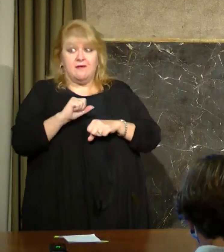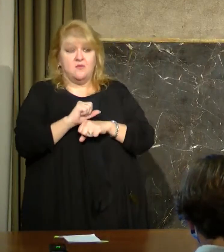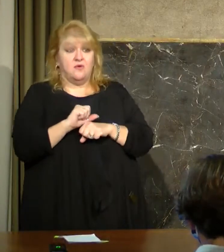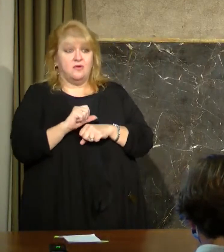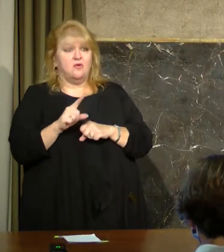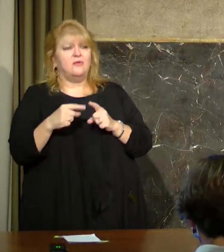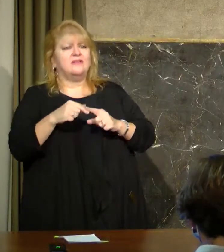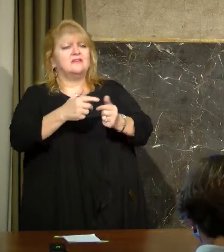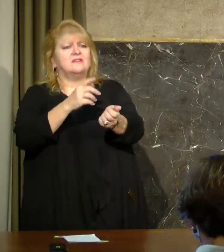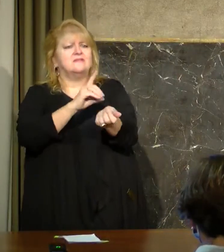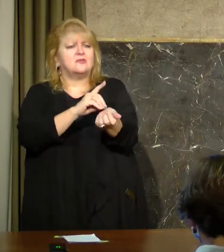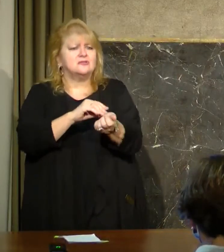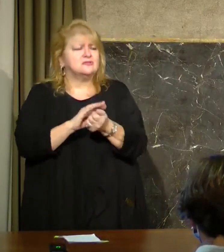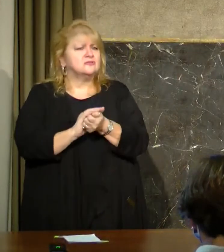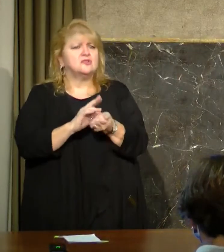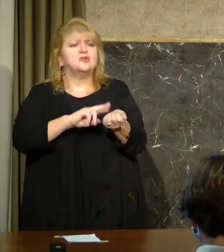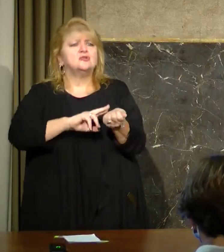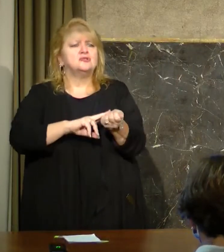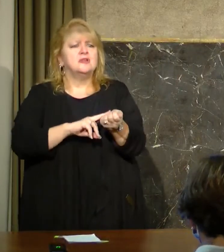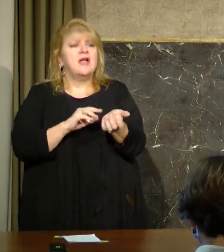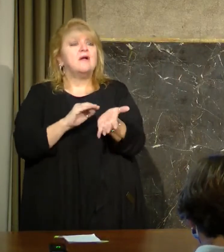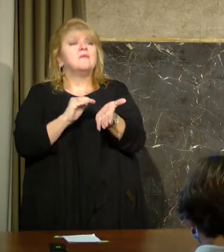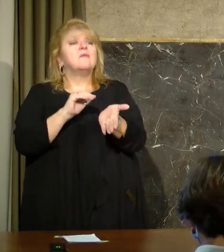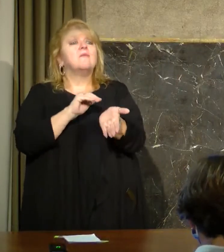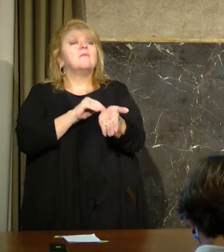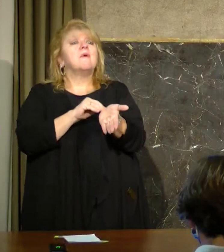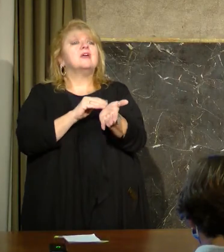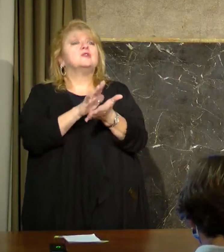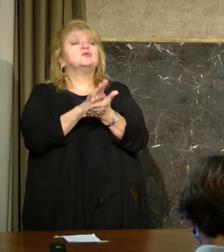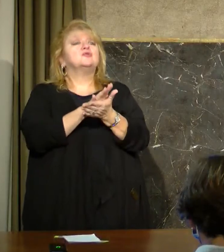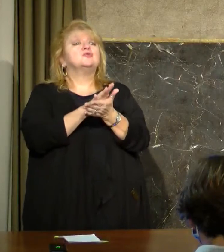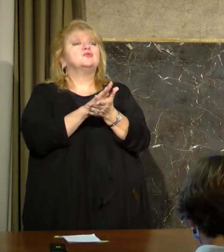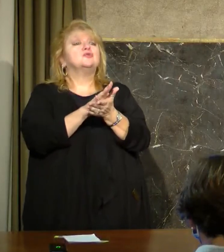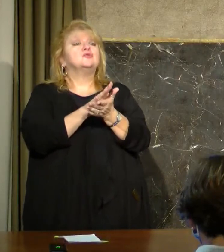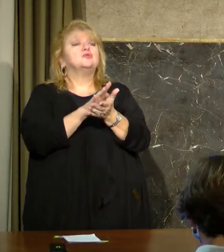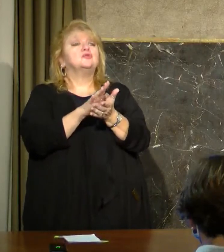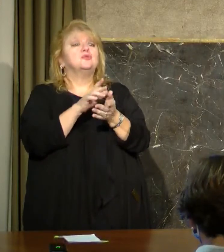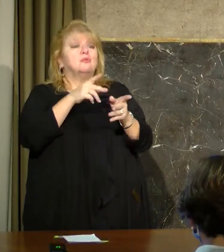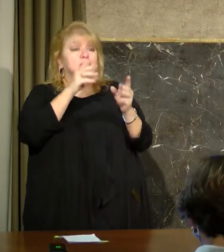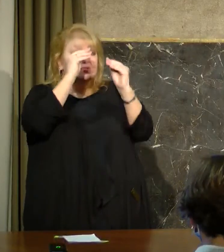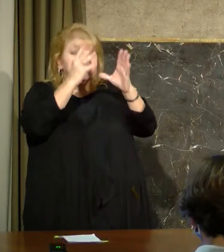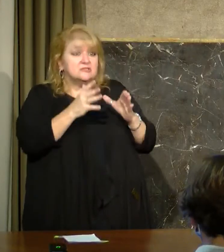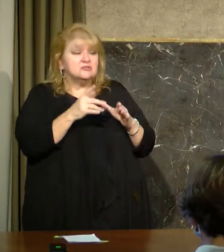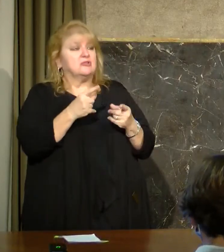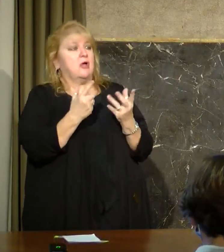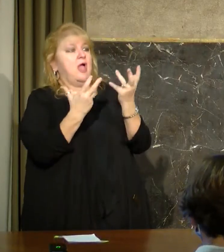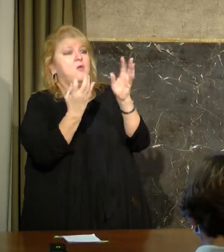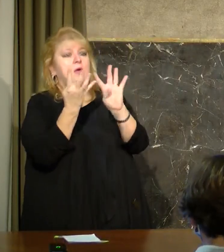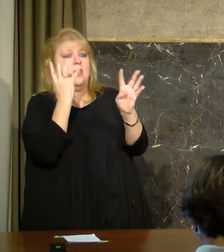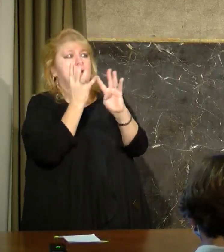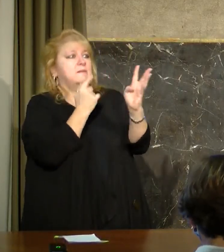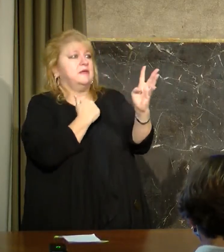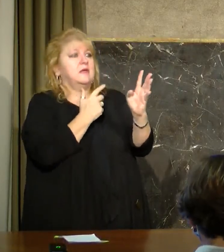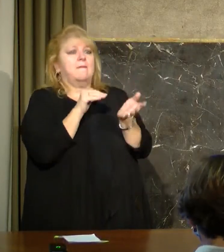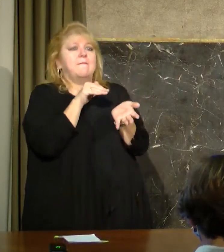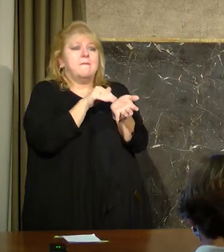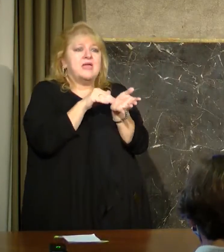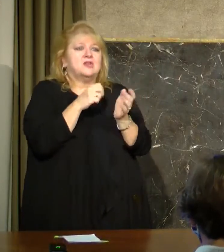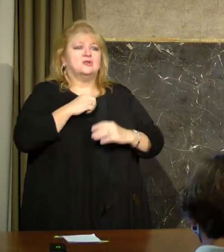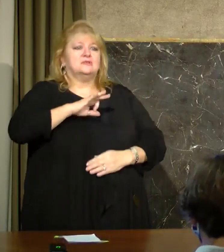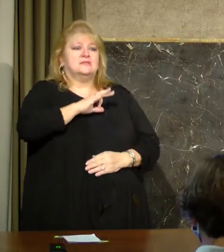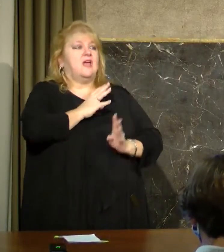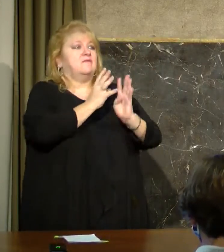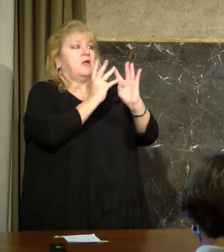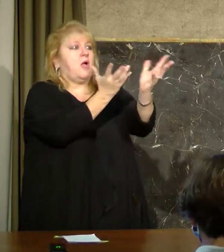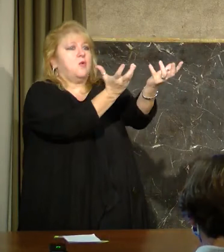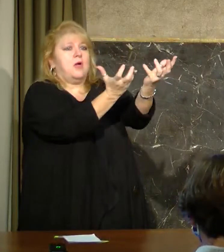medical school professors, when they're clamoring to get it, that should tell you this is a good vaccine to get.